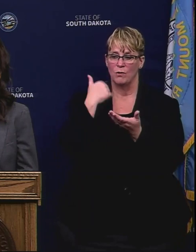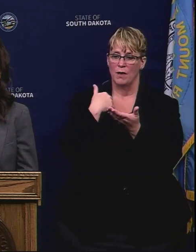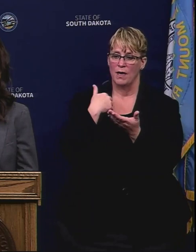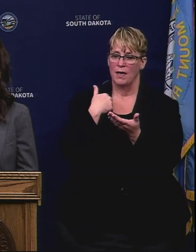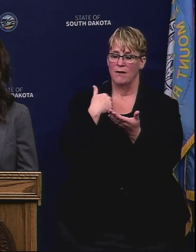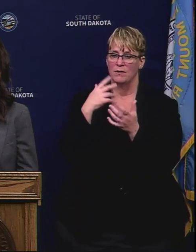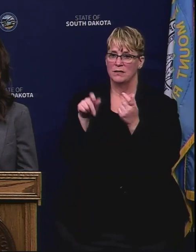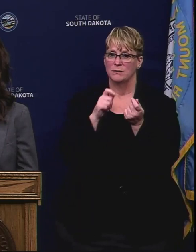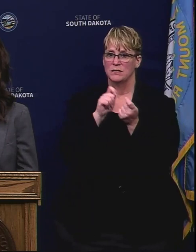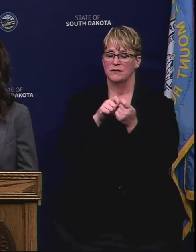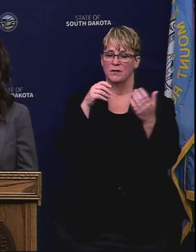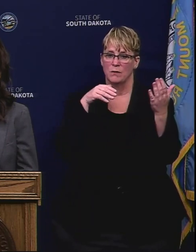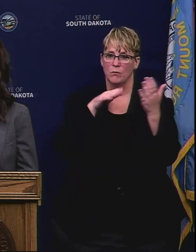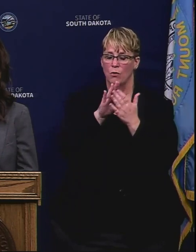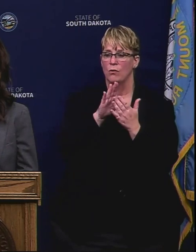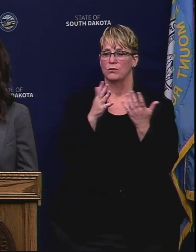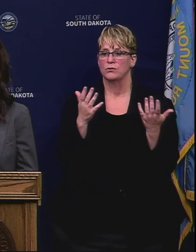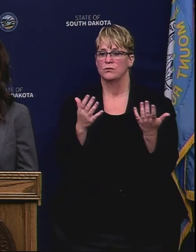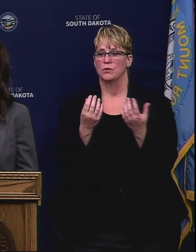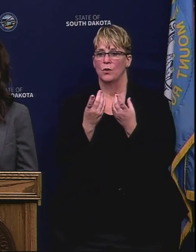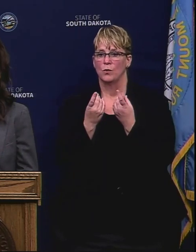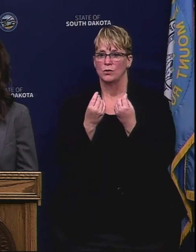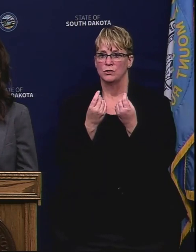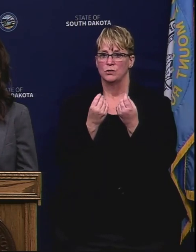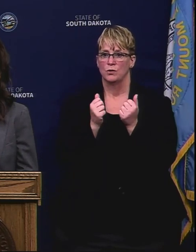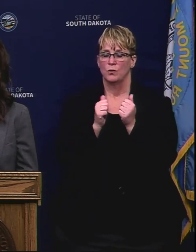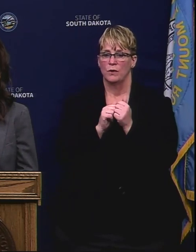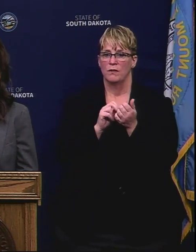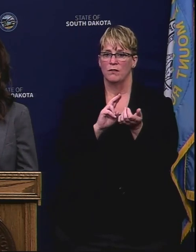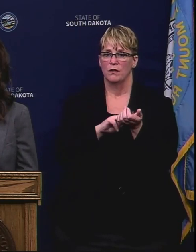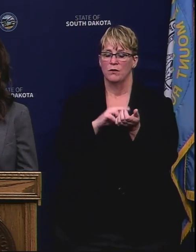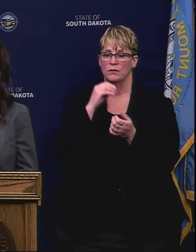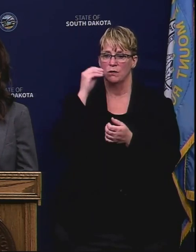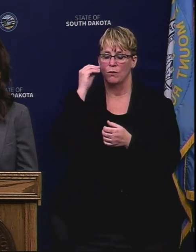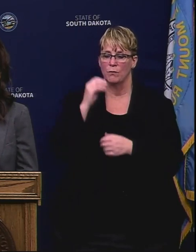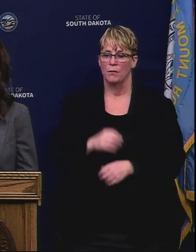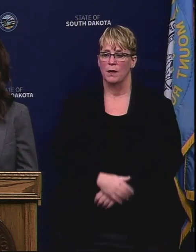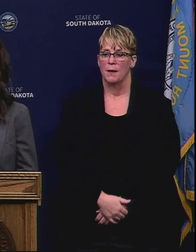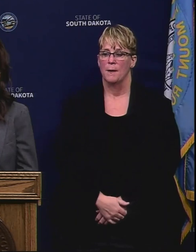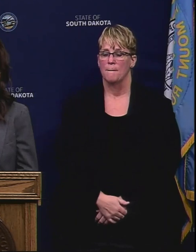specific approach or strategy to tackling that issue with the coronavirus.